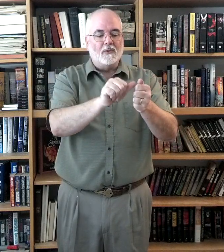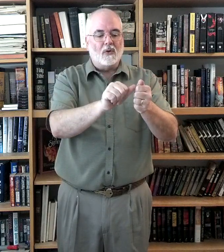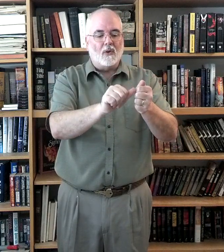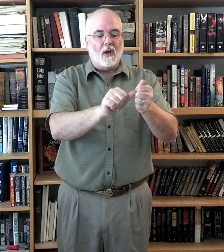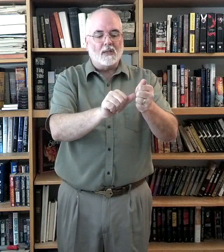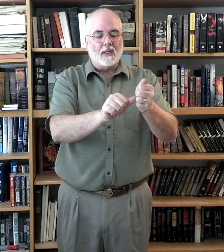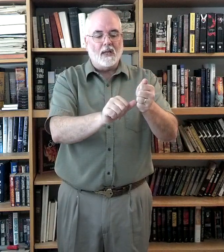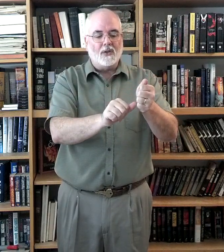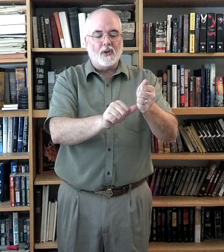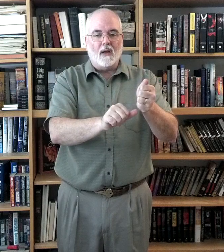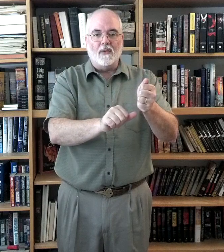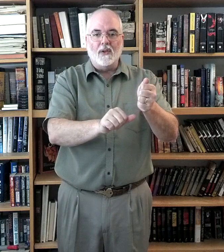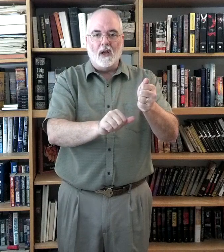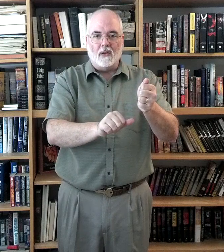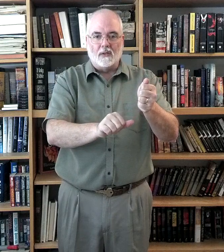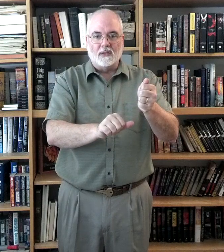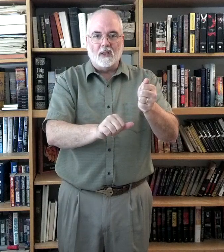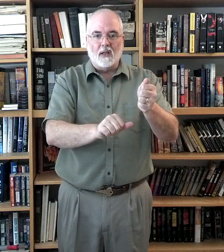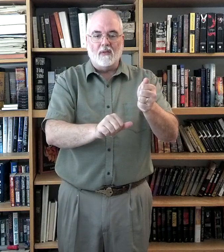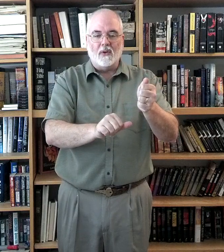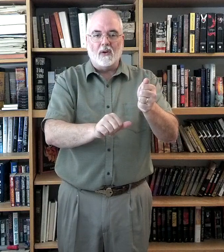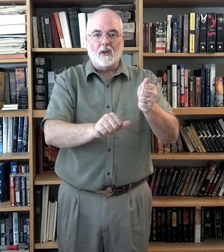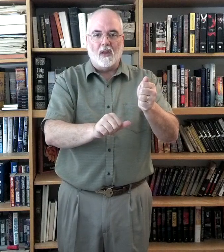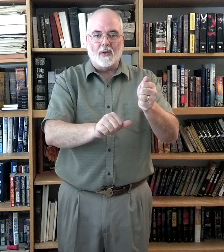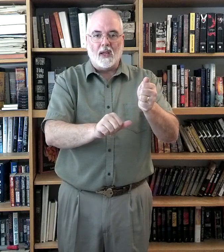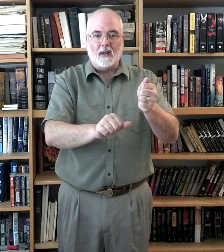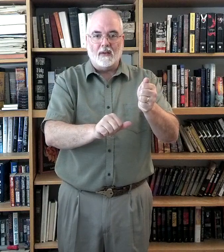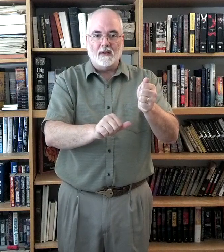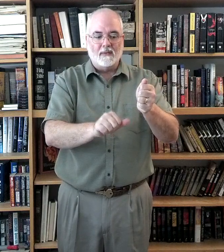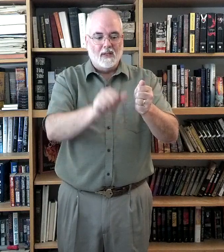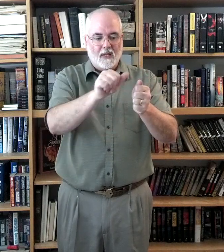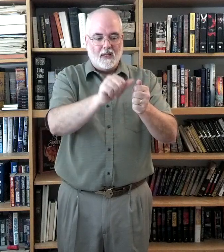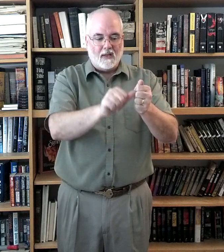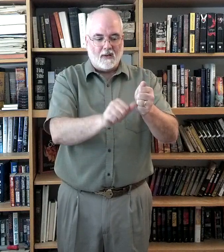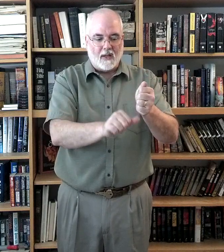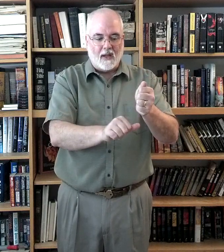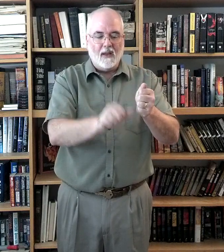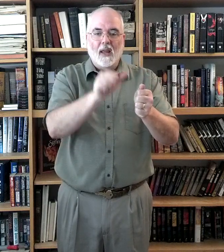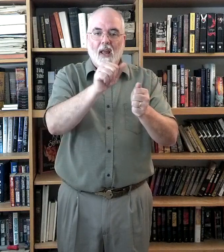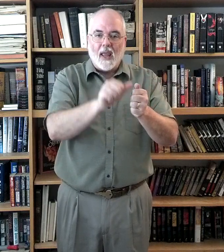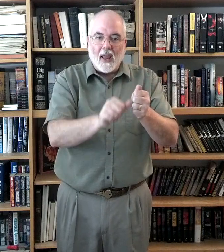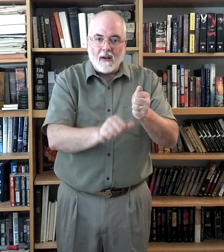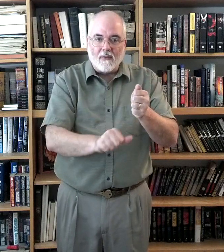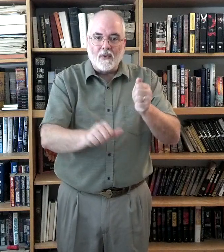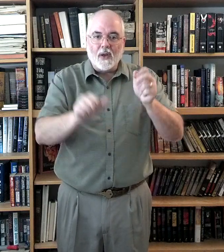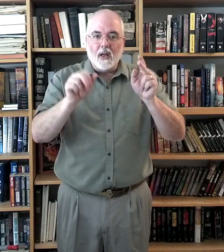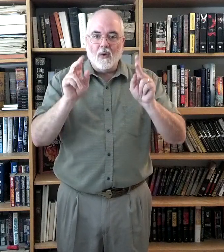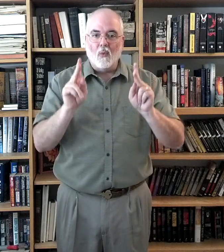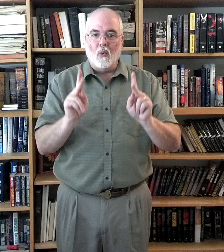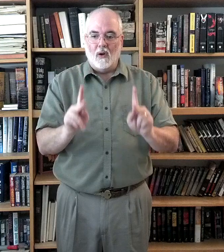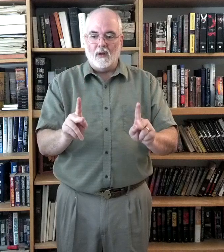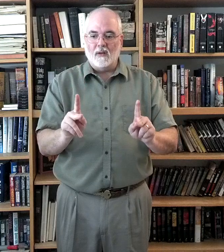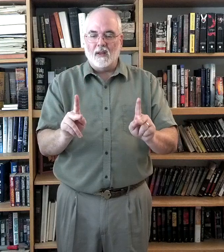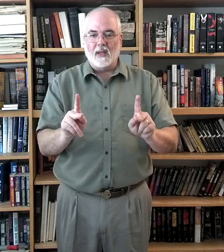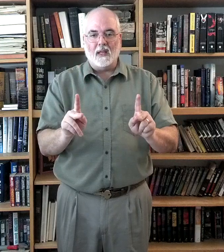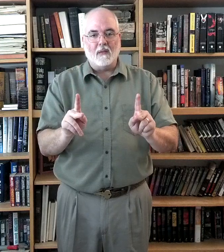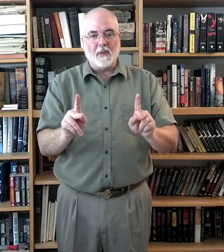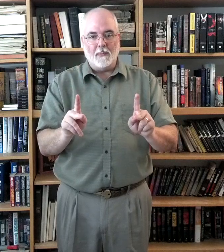across each of the knuckles of your other hand. Okay? Every one. Again, the people